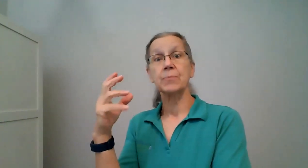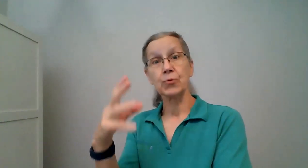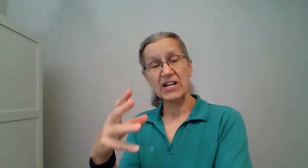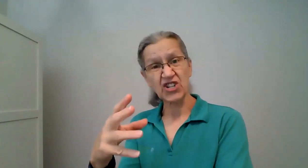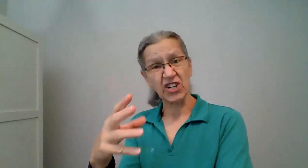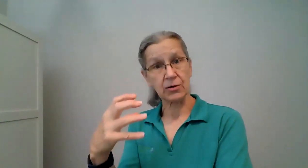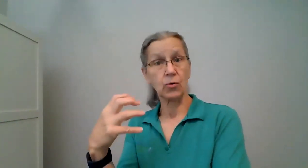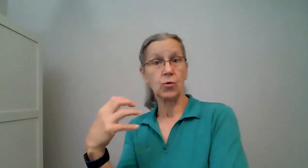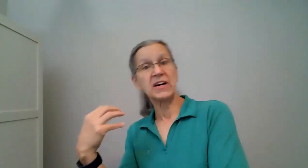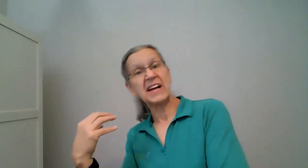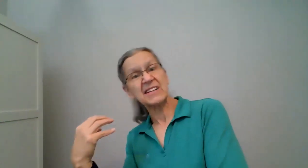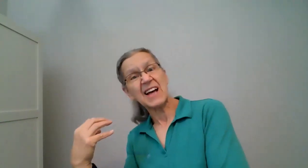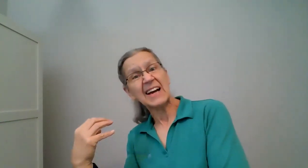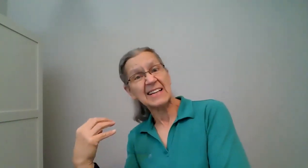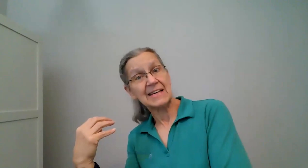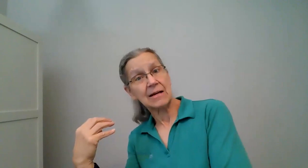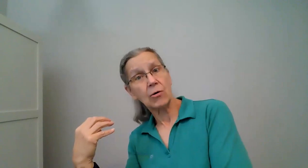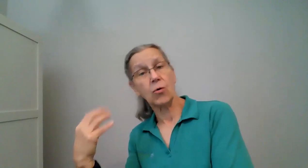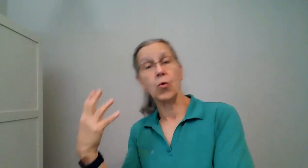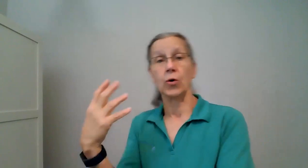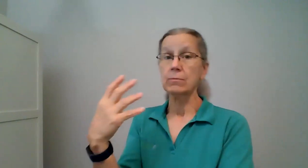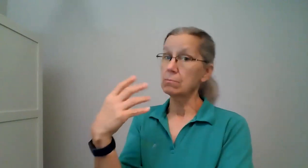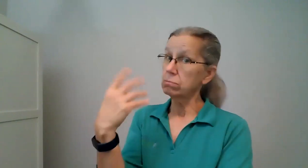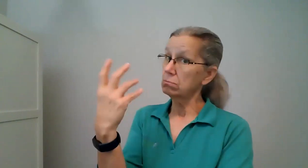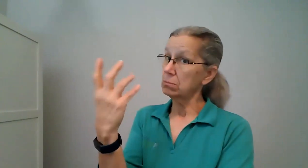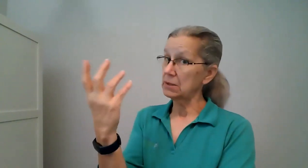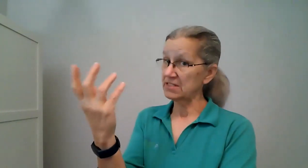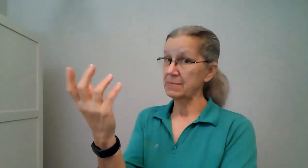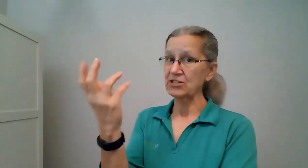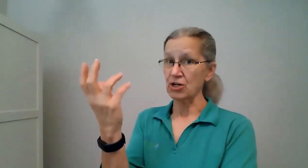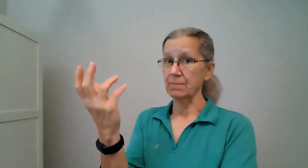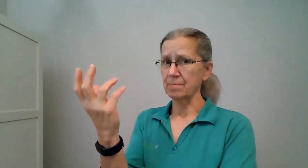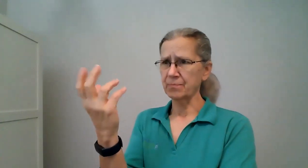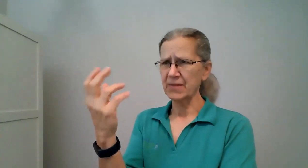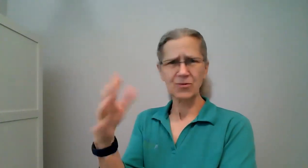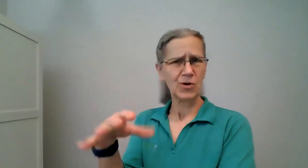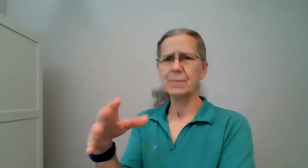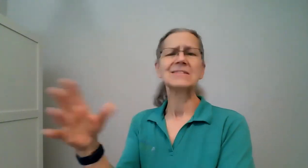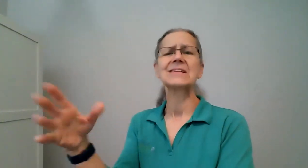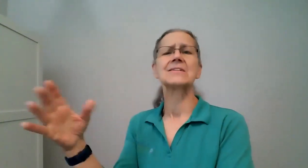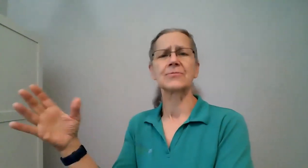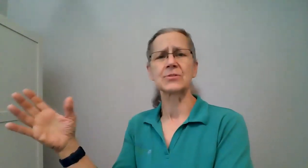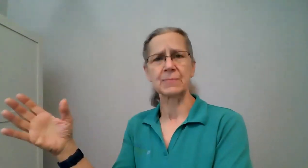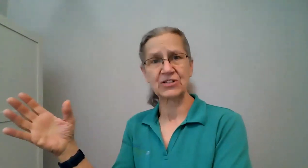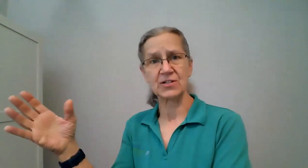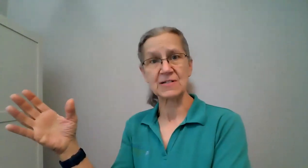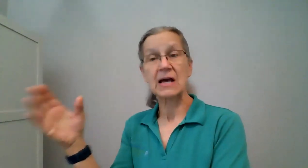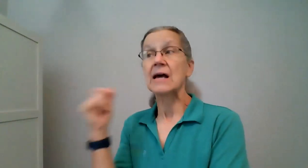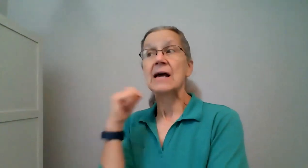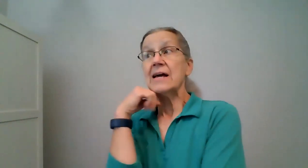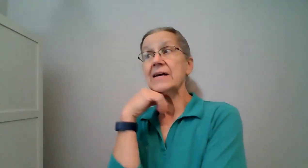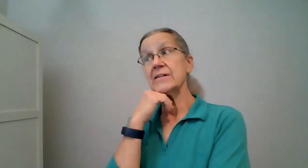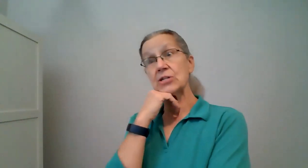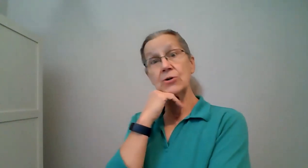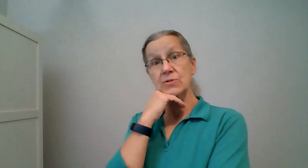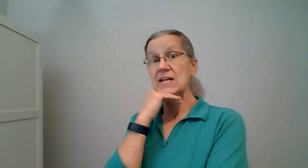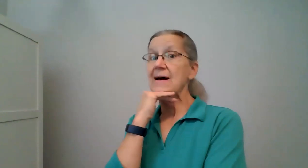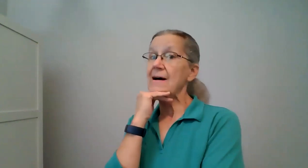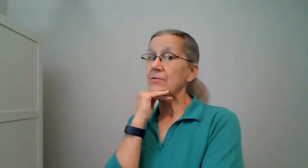depression or an anxiety or a dementia and what about the different dementias and it turns out